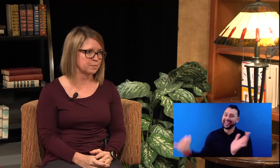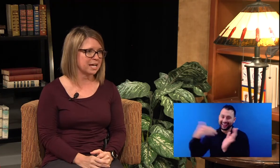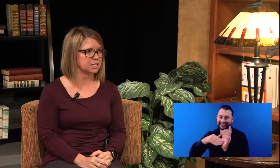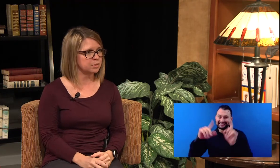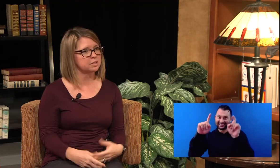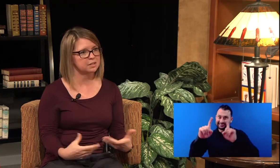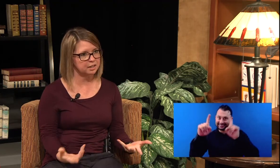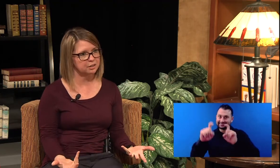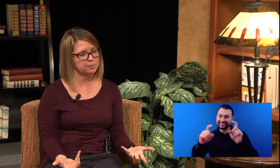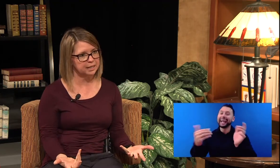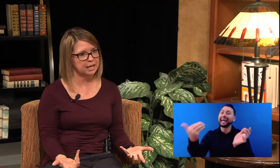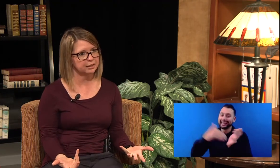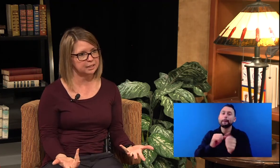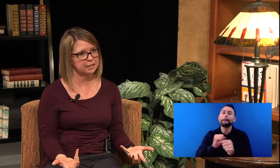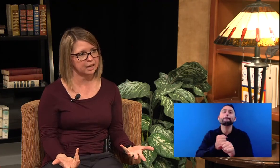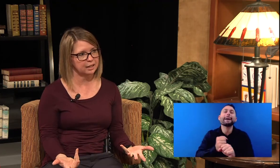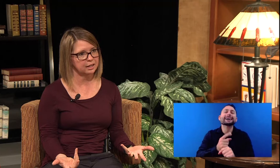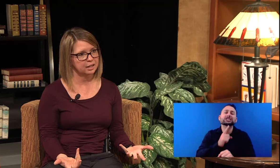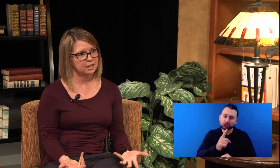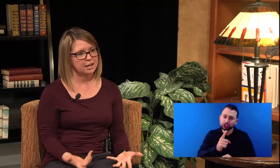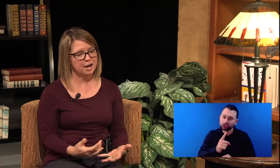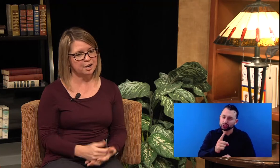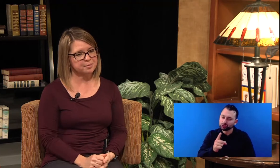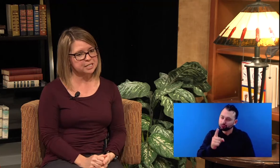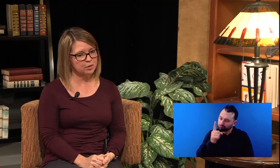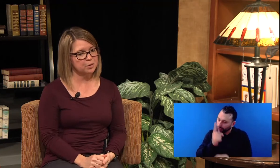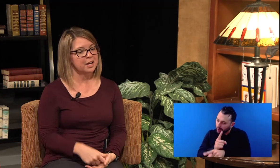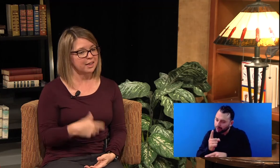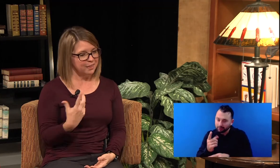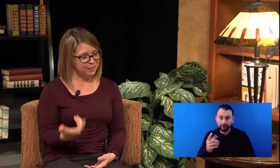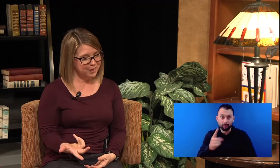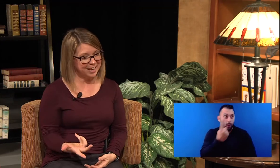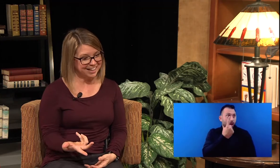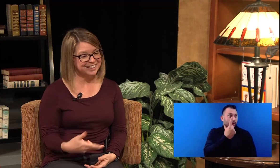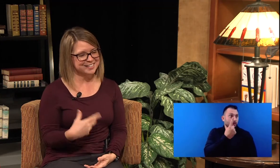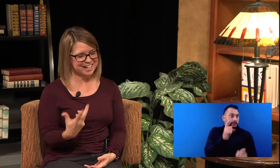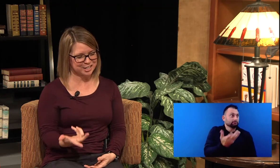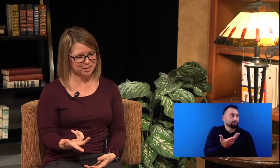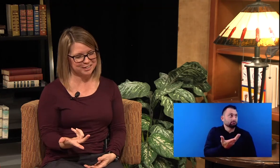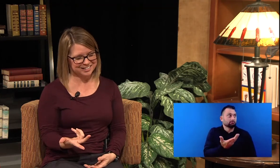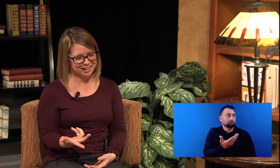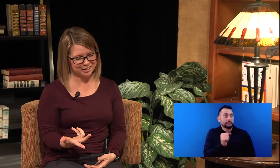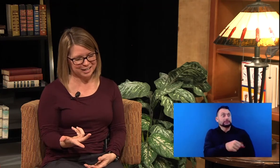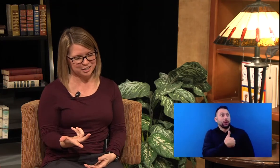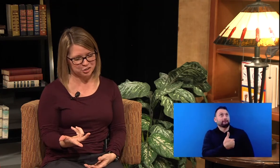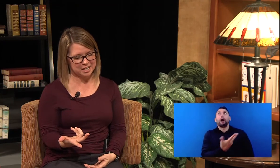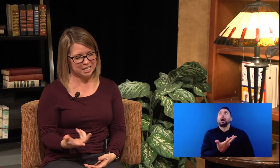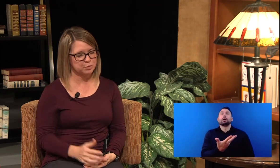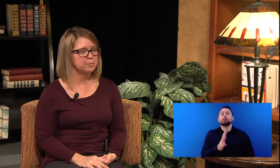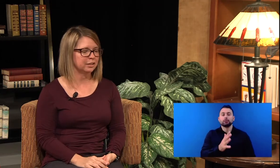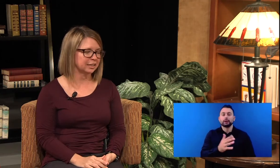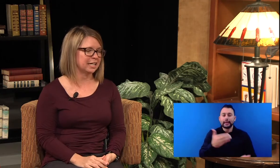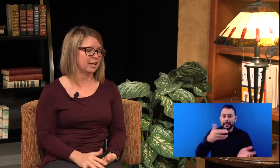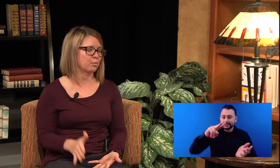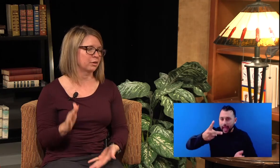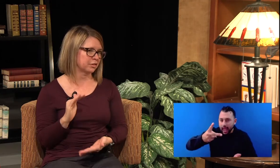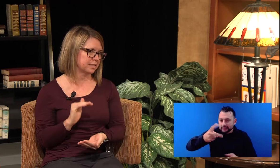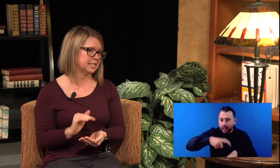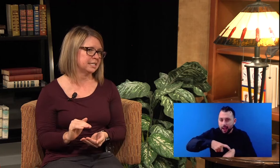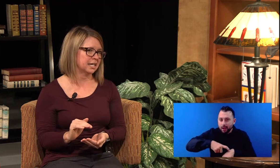possible so you can get your body healthy again. Um, so then those extra, extra tests would be looking at more of those details